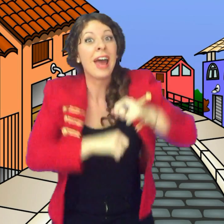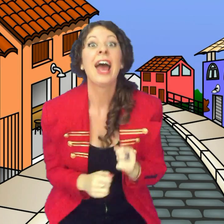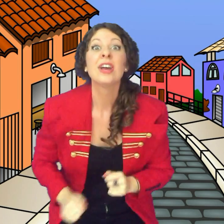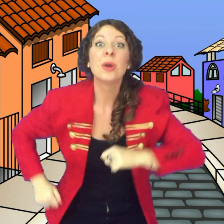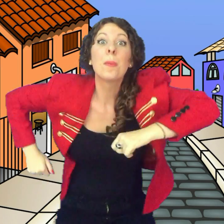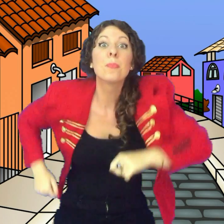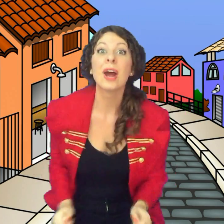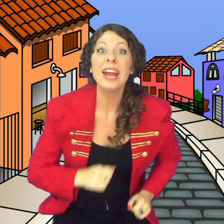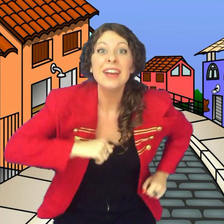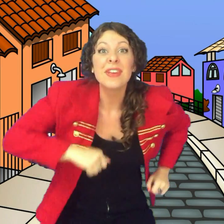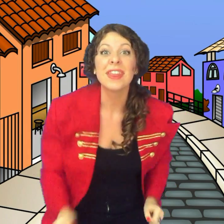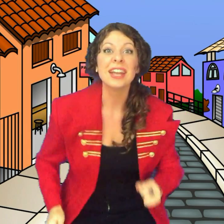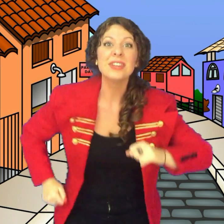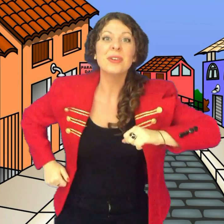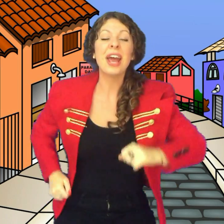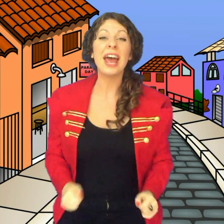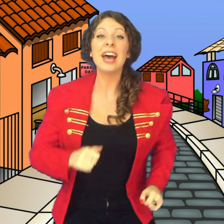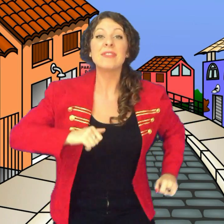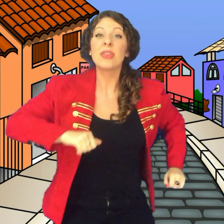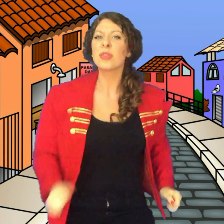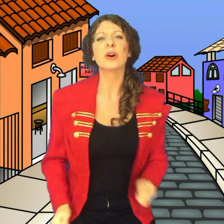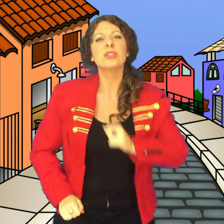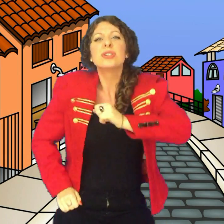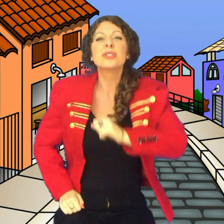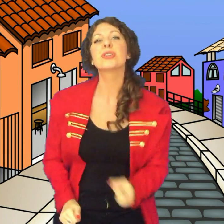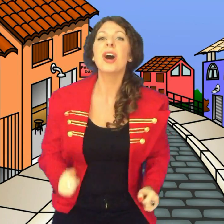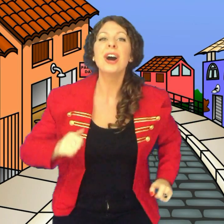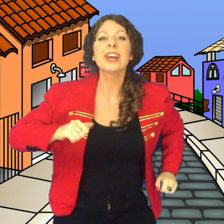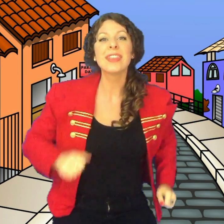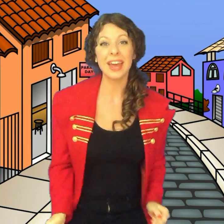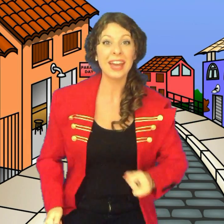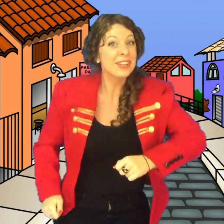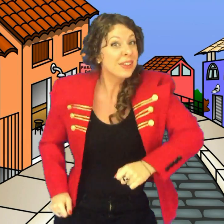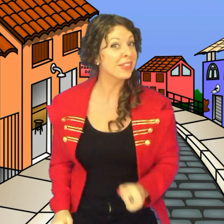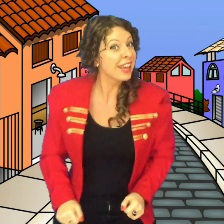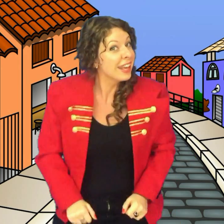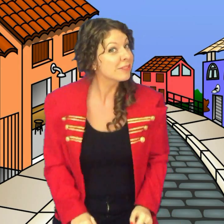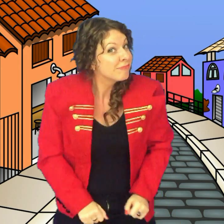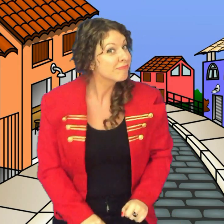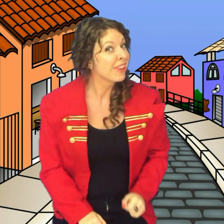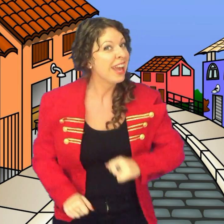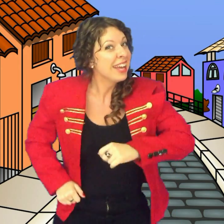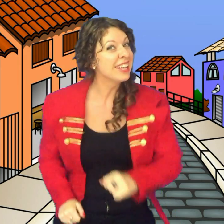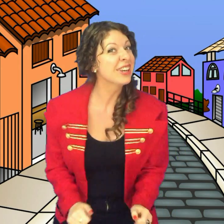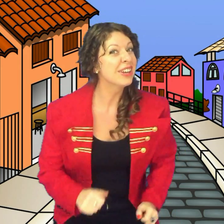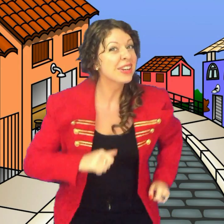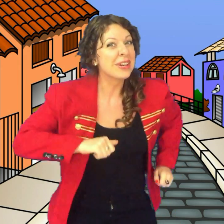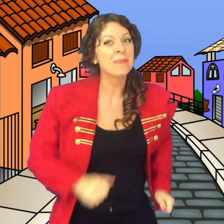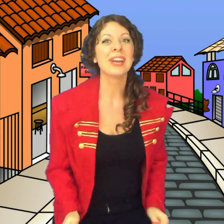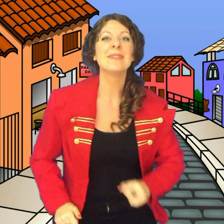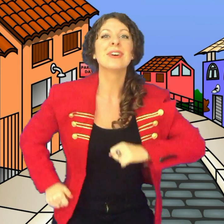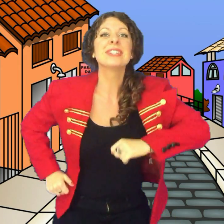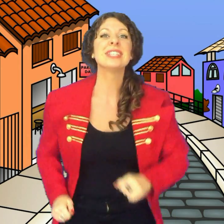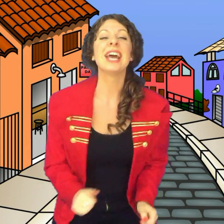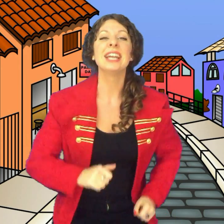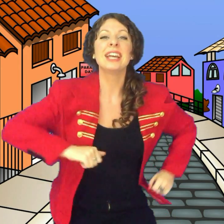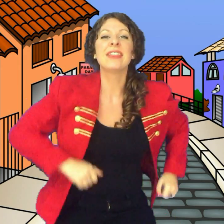You're braver than you ever thought You're stronger than you think You could be most anything